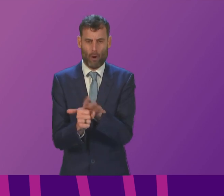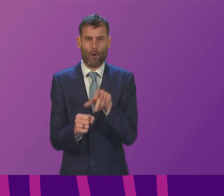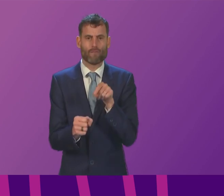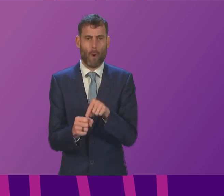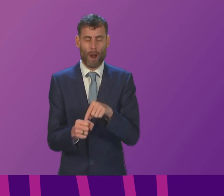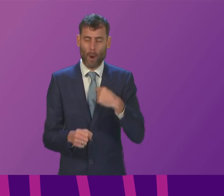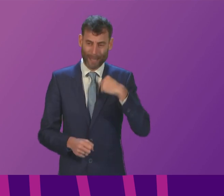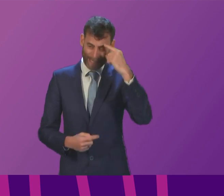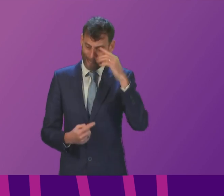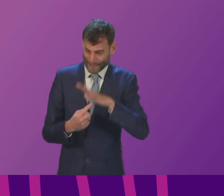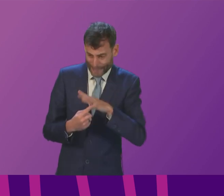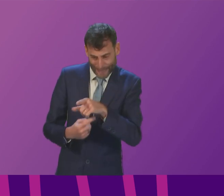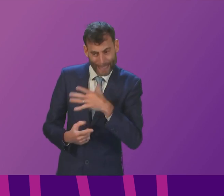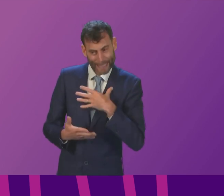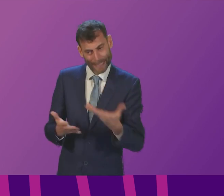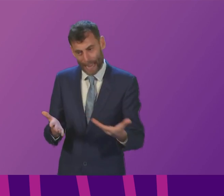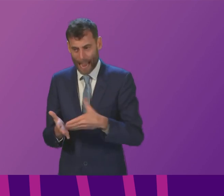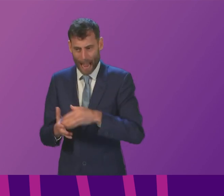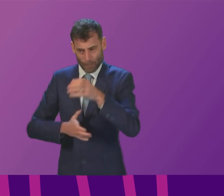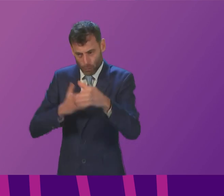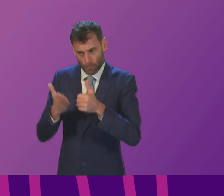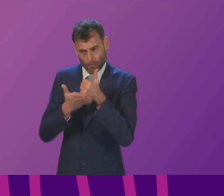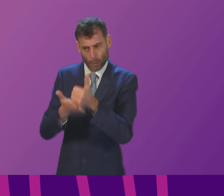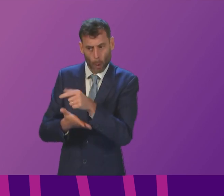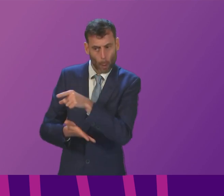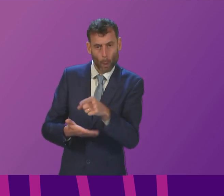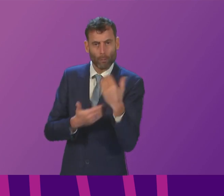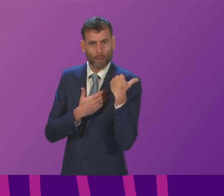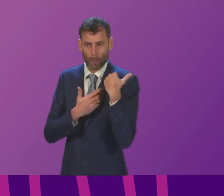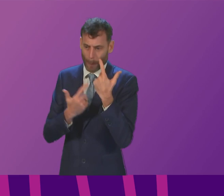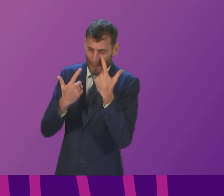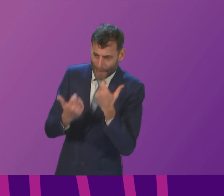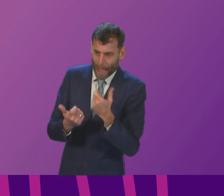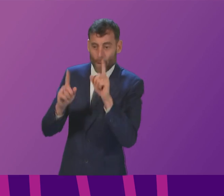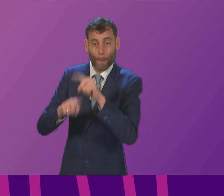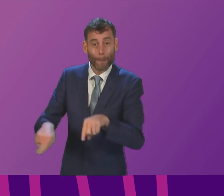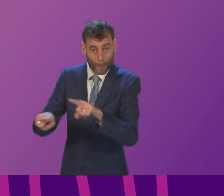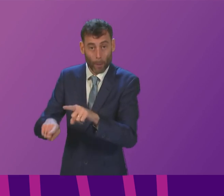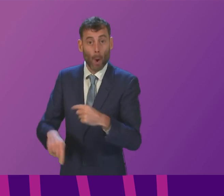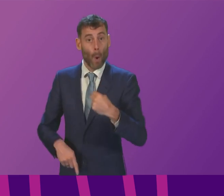patients across the country and that is what the people of Scotland have entrusted us to continue to do